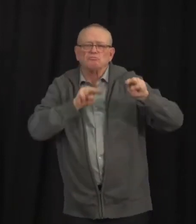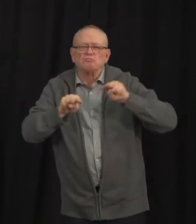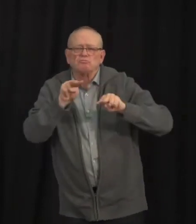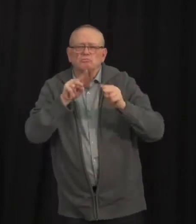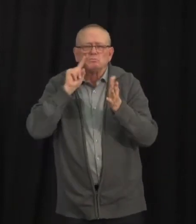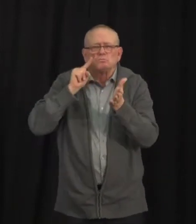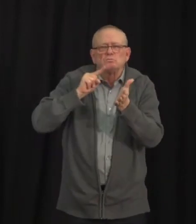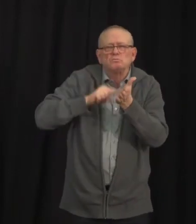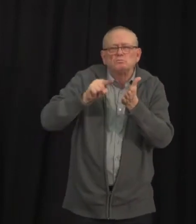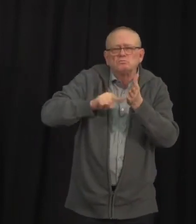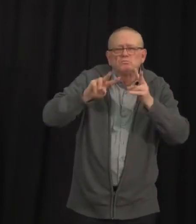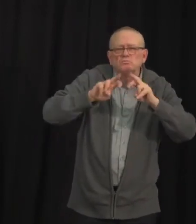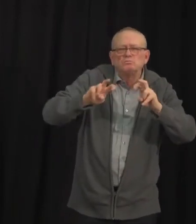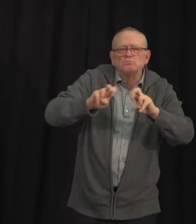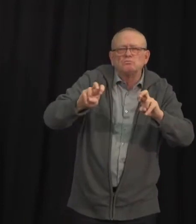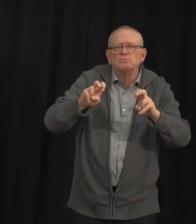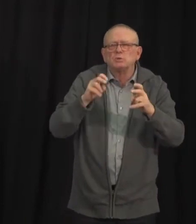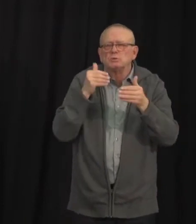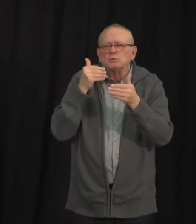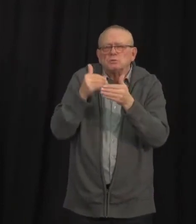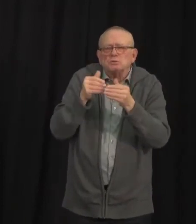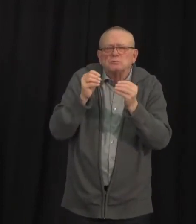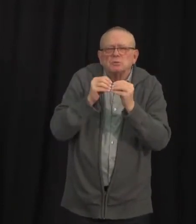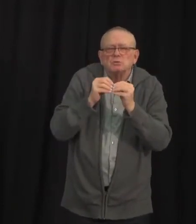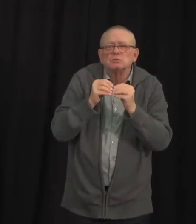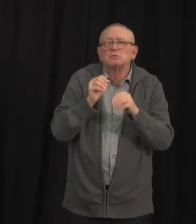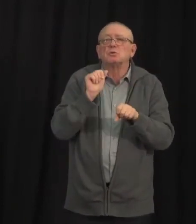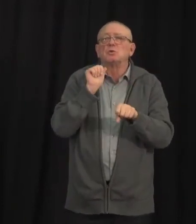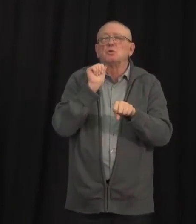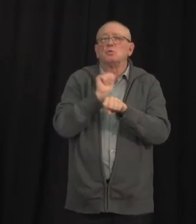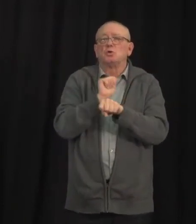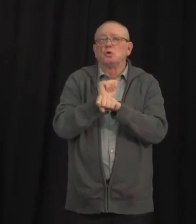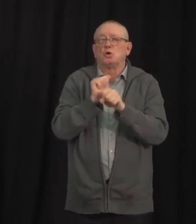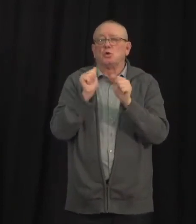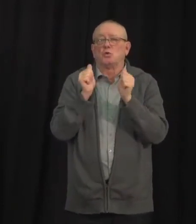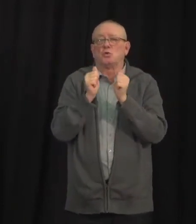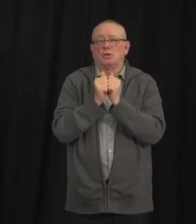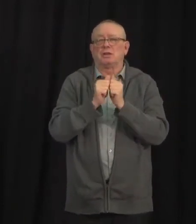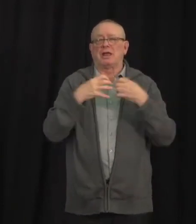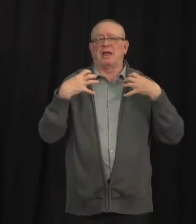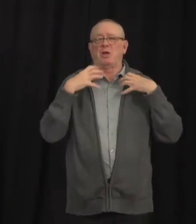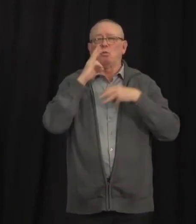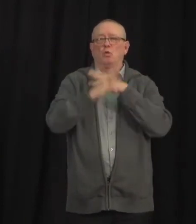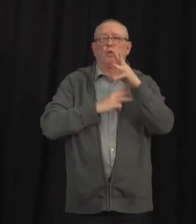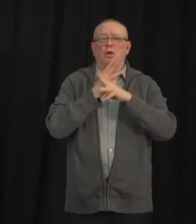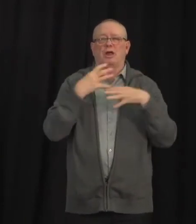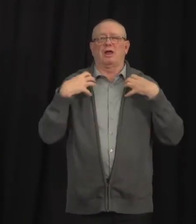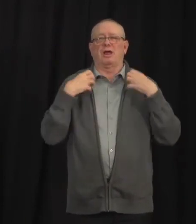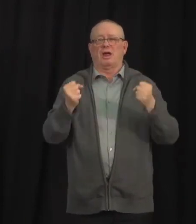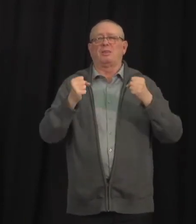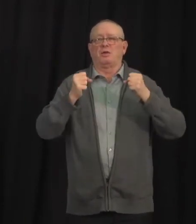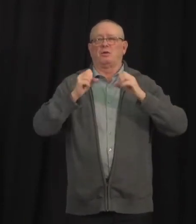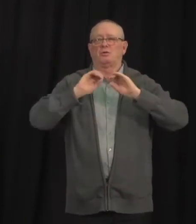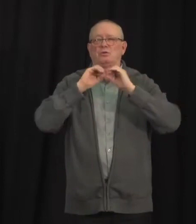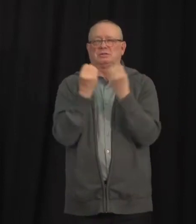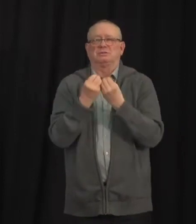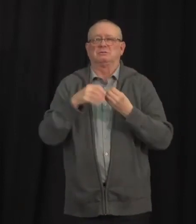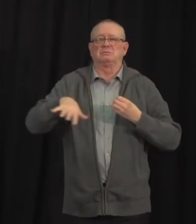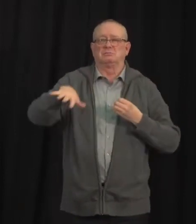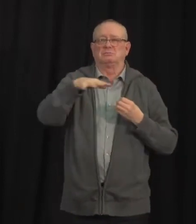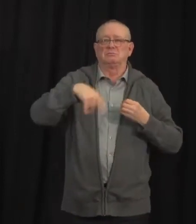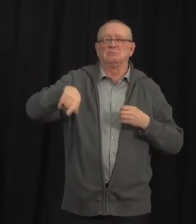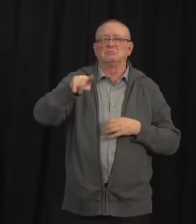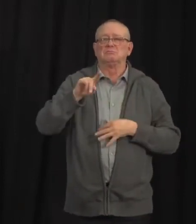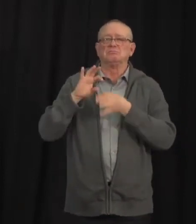including the World Health Organization, to better understand this variant and its impacts, and to do ongoing assessment regarding interactions